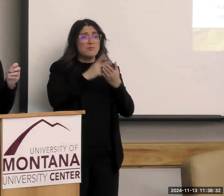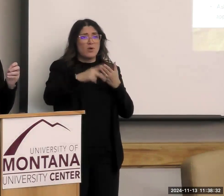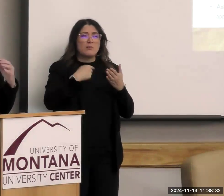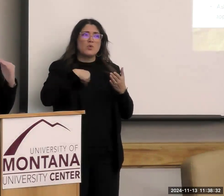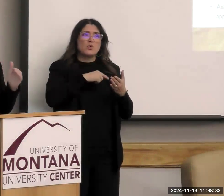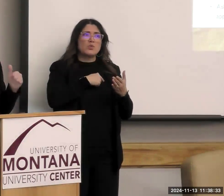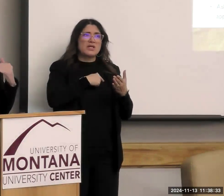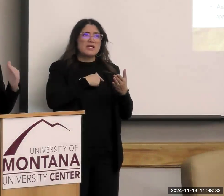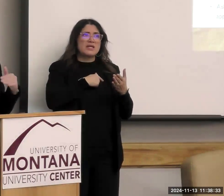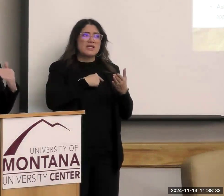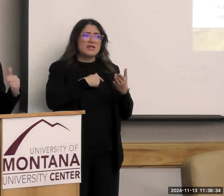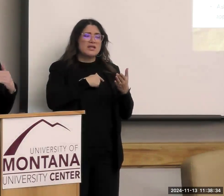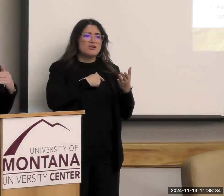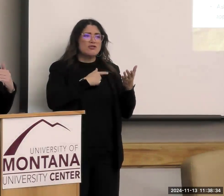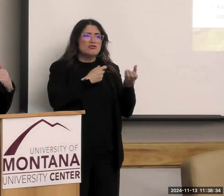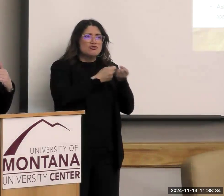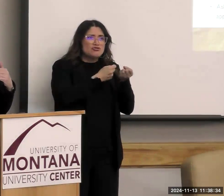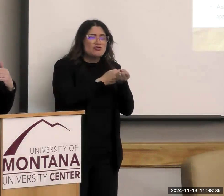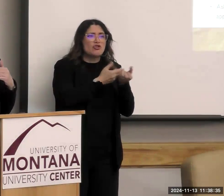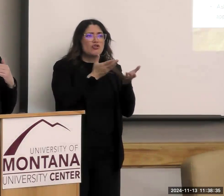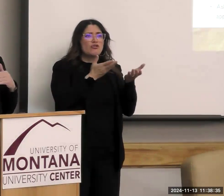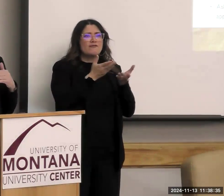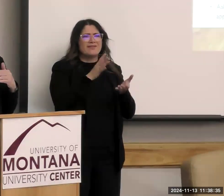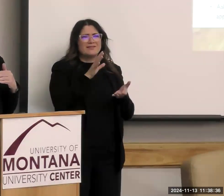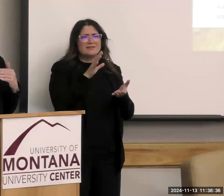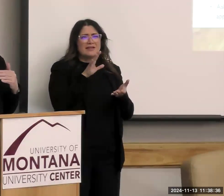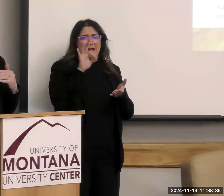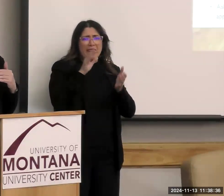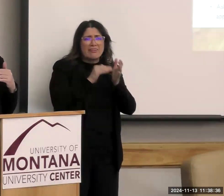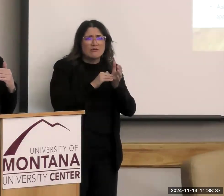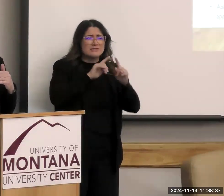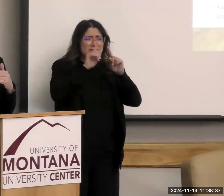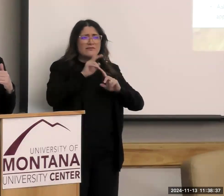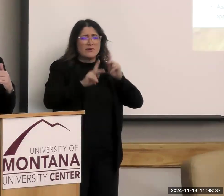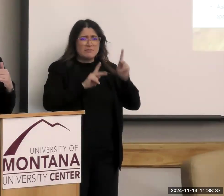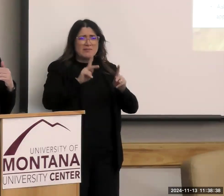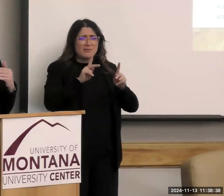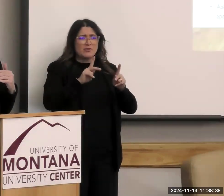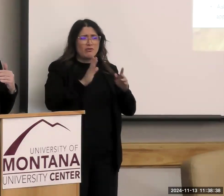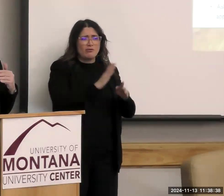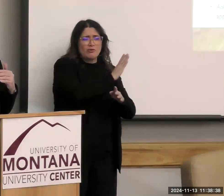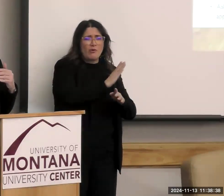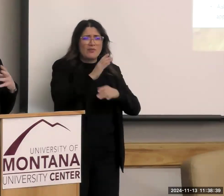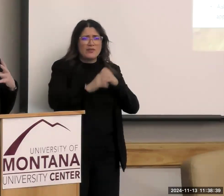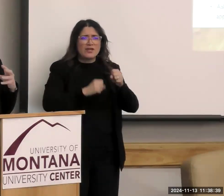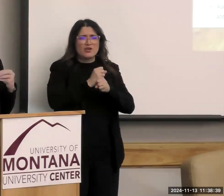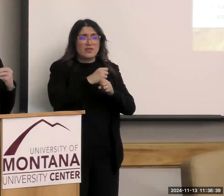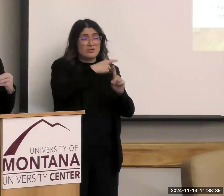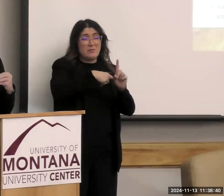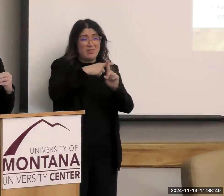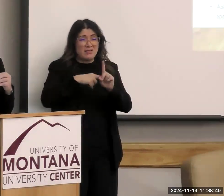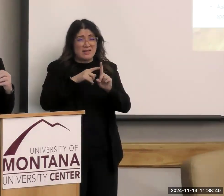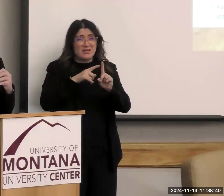different people during the year, and that was the average monthly caseload. But 18